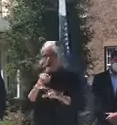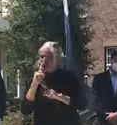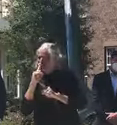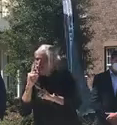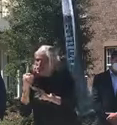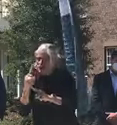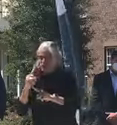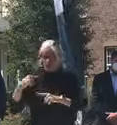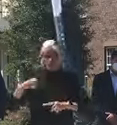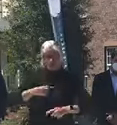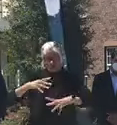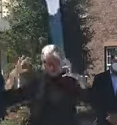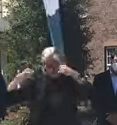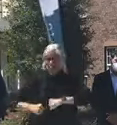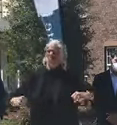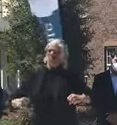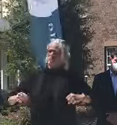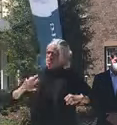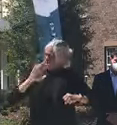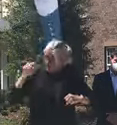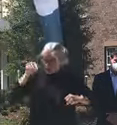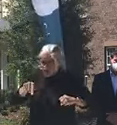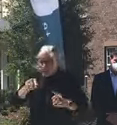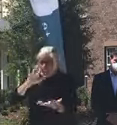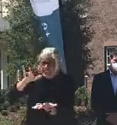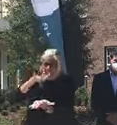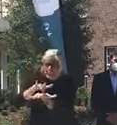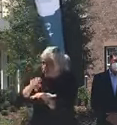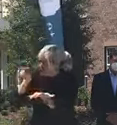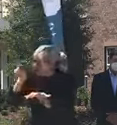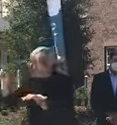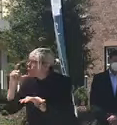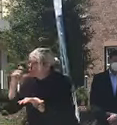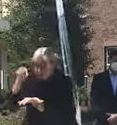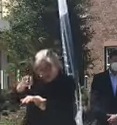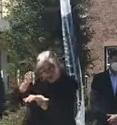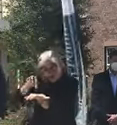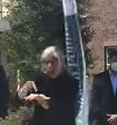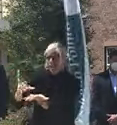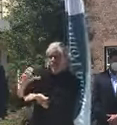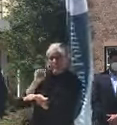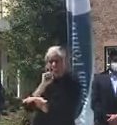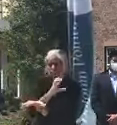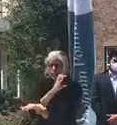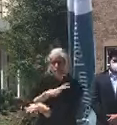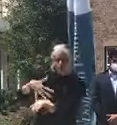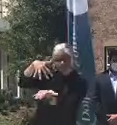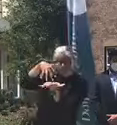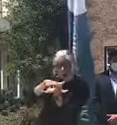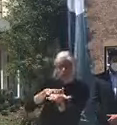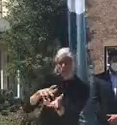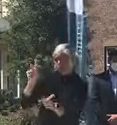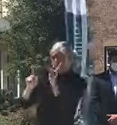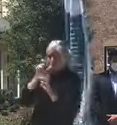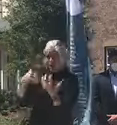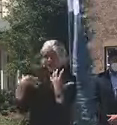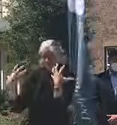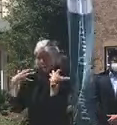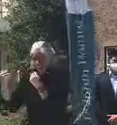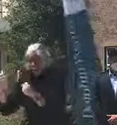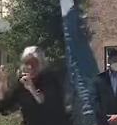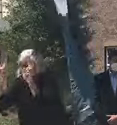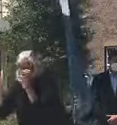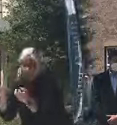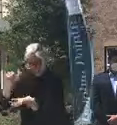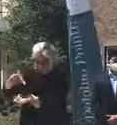had the interests of our elderly, our most vulnerable individuals with underlying medical conditions to make